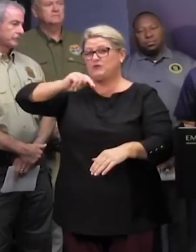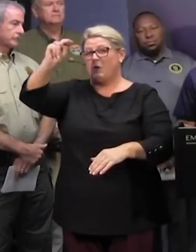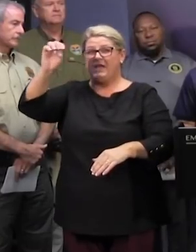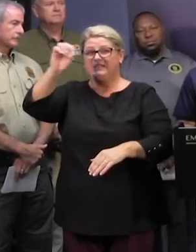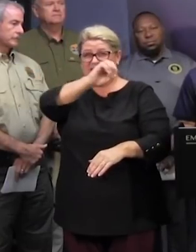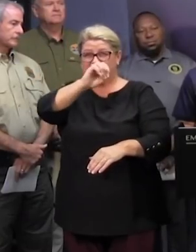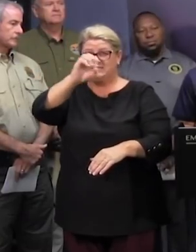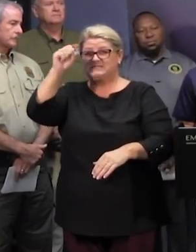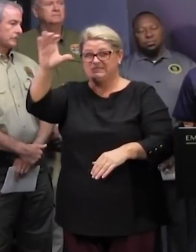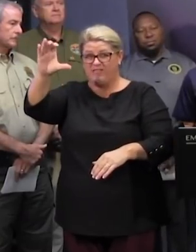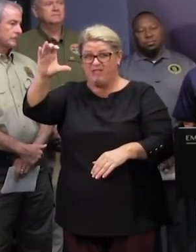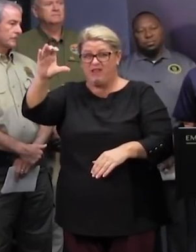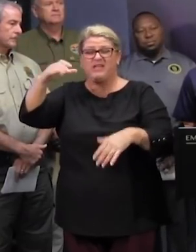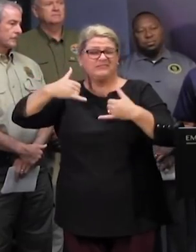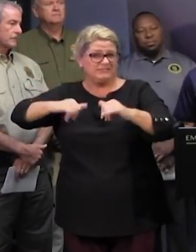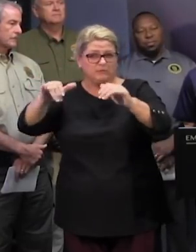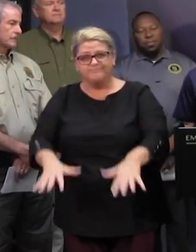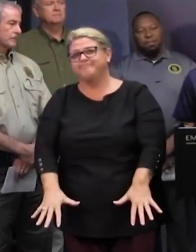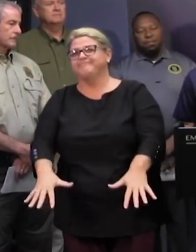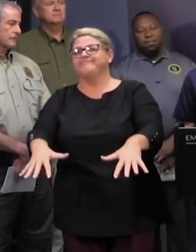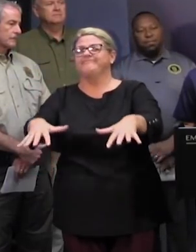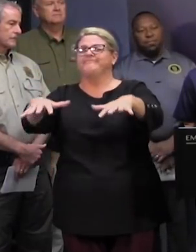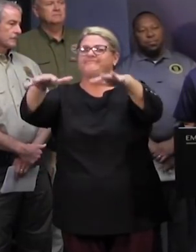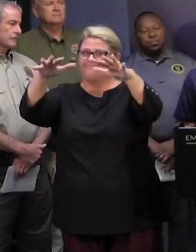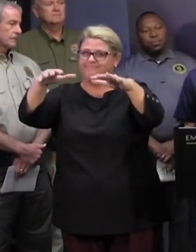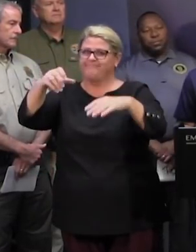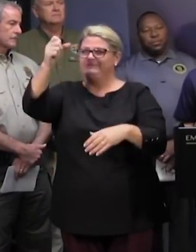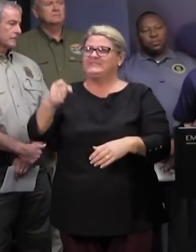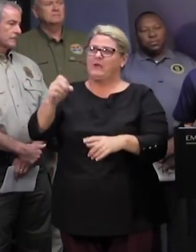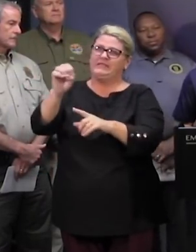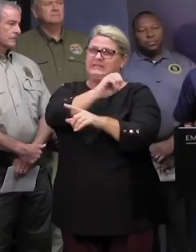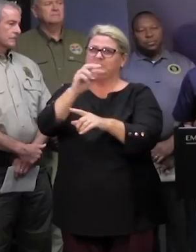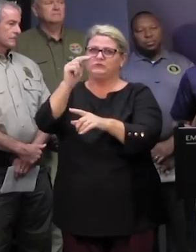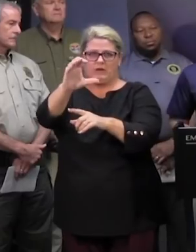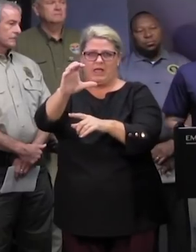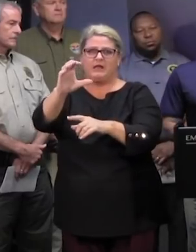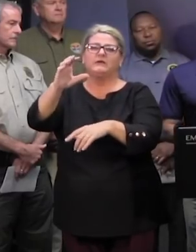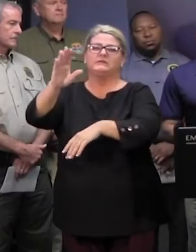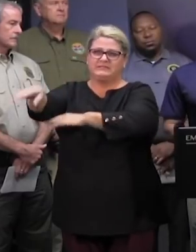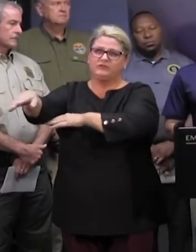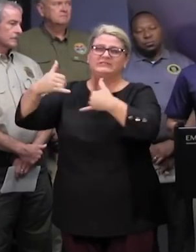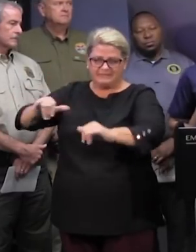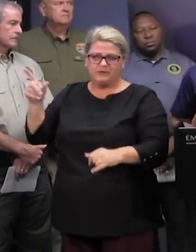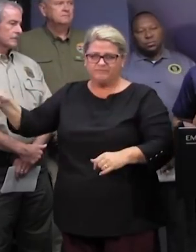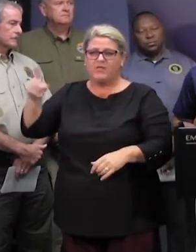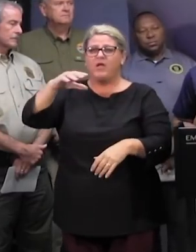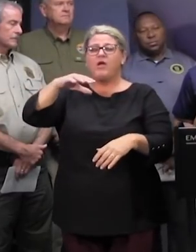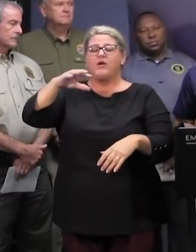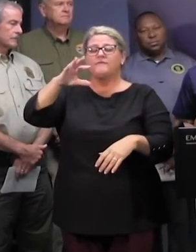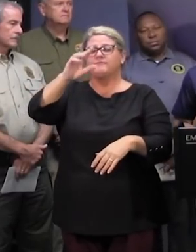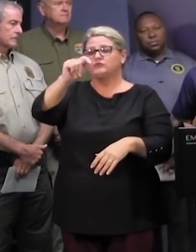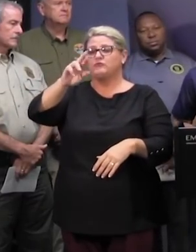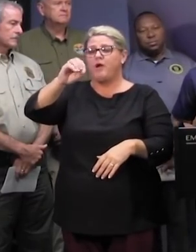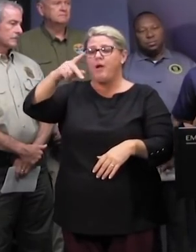with catastrophic flooding still ongoing across much of southeast north carolina this afternoon tropical storm florence has weakened